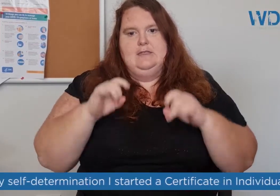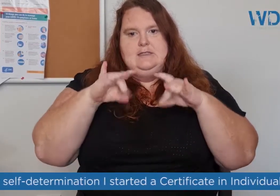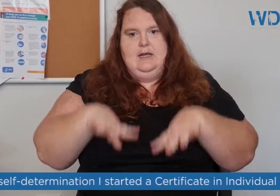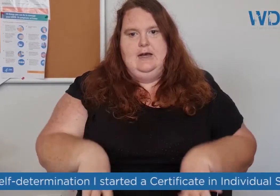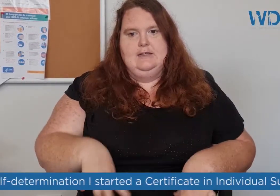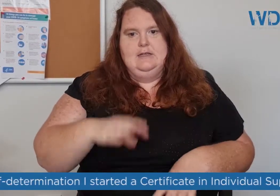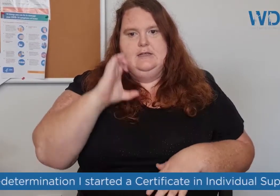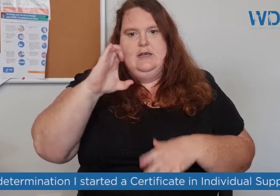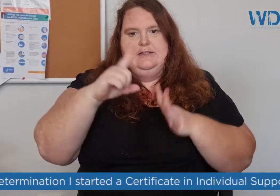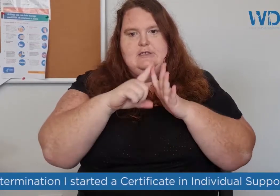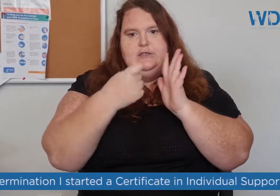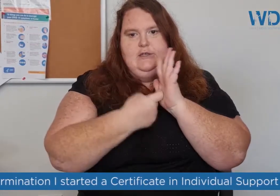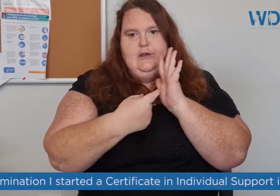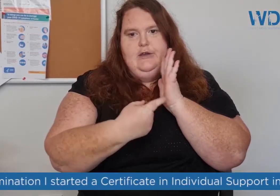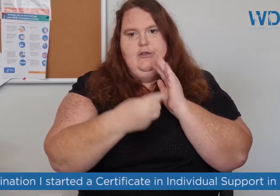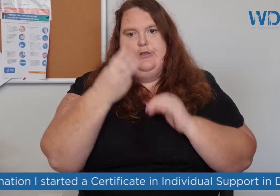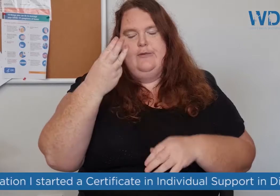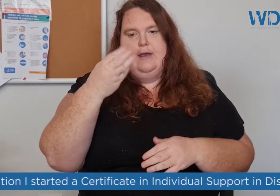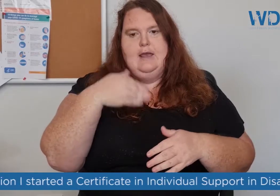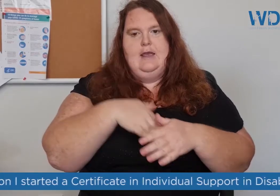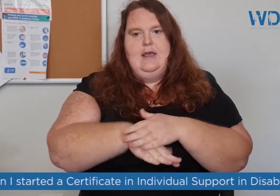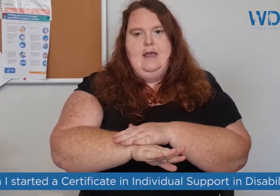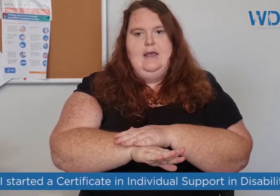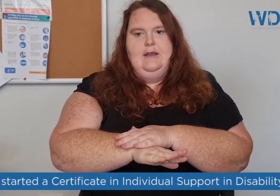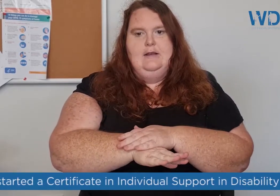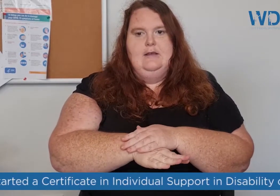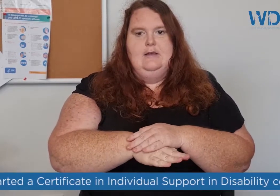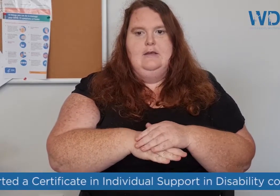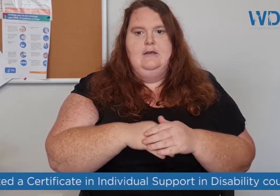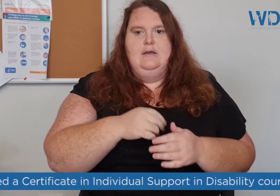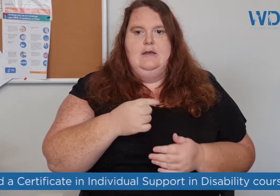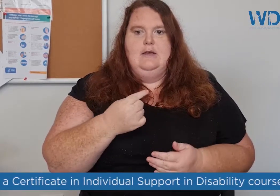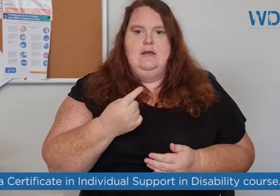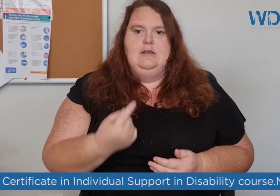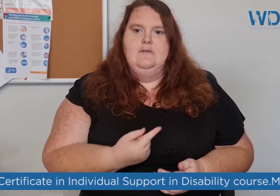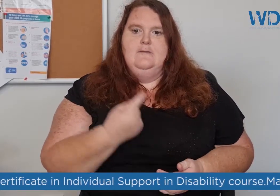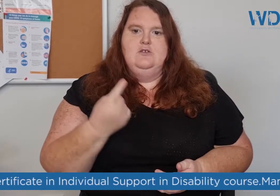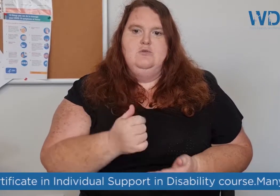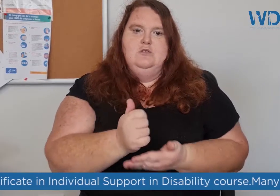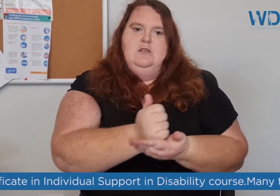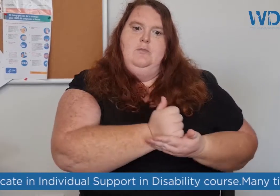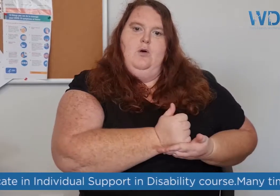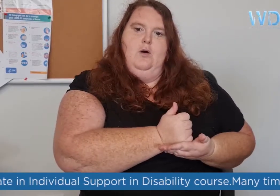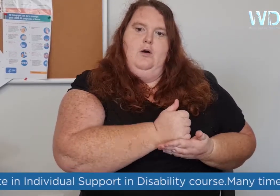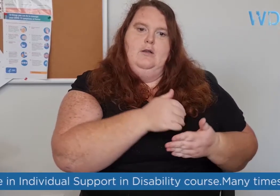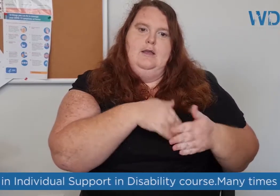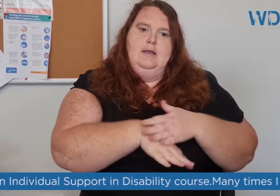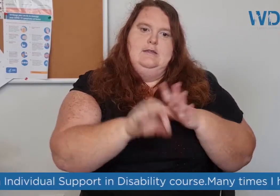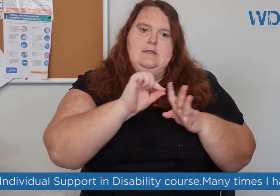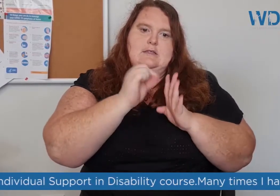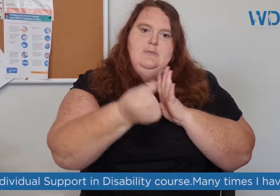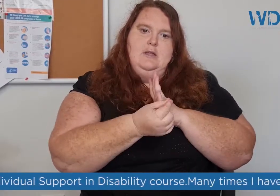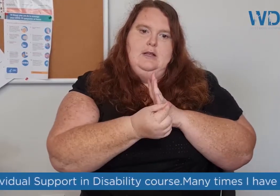started a Cert III in individual support in disability.